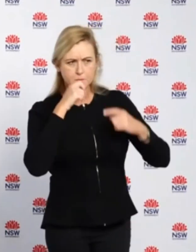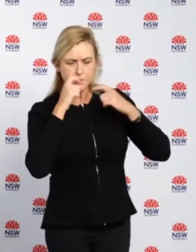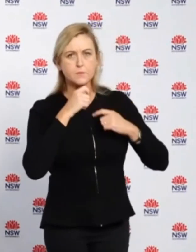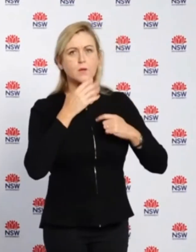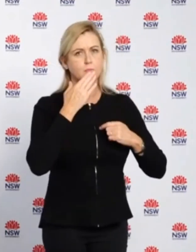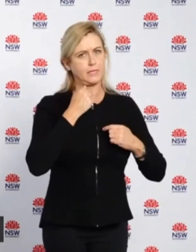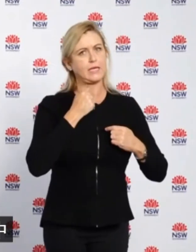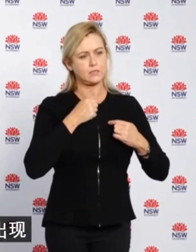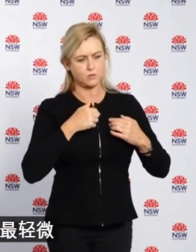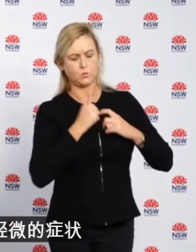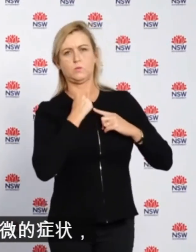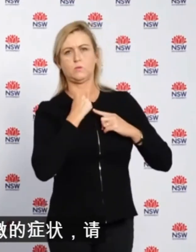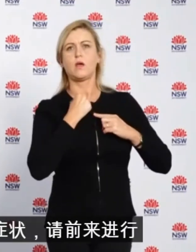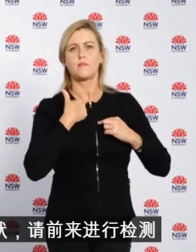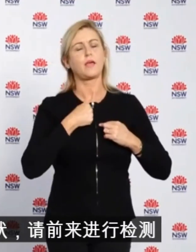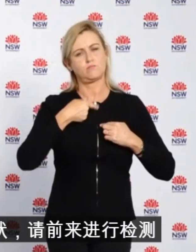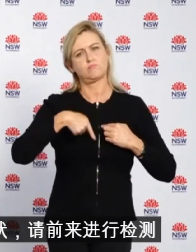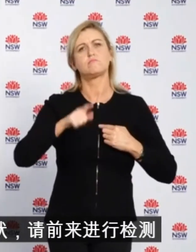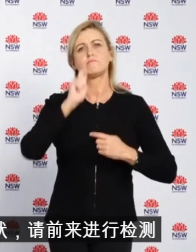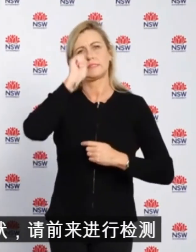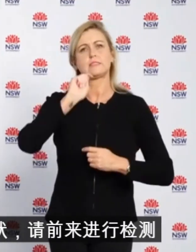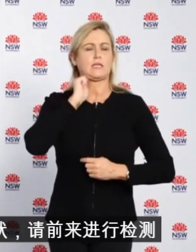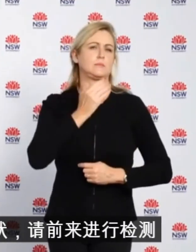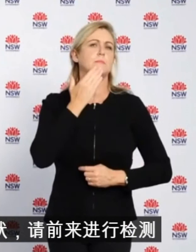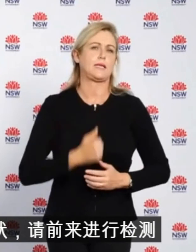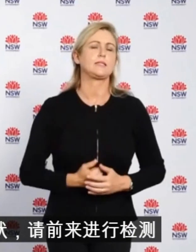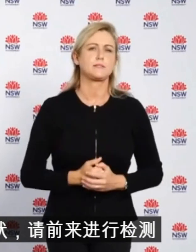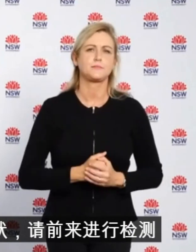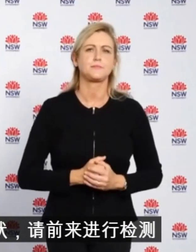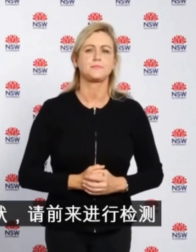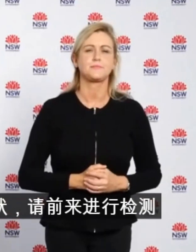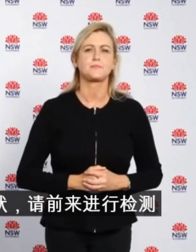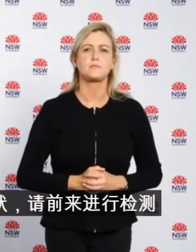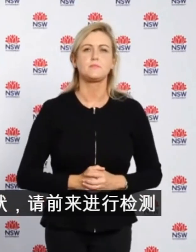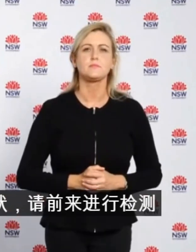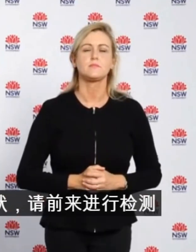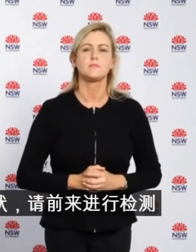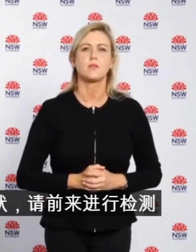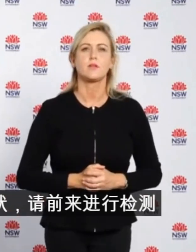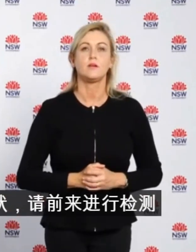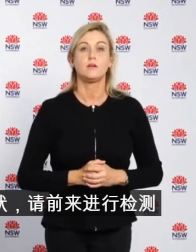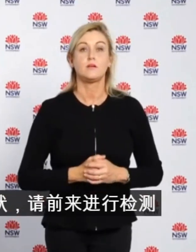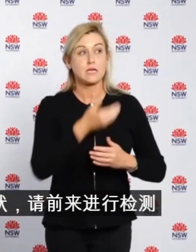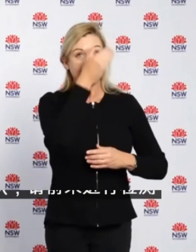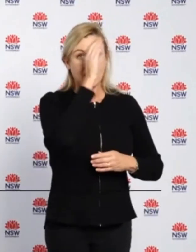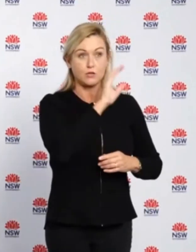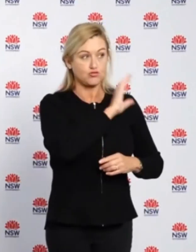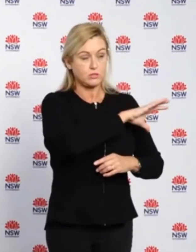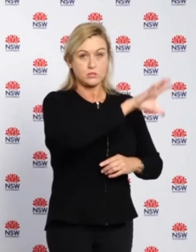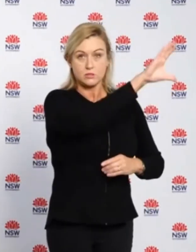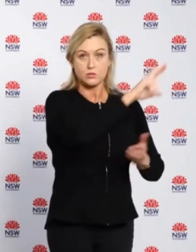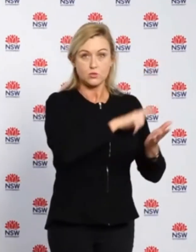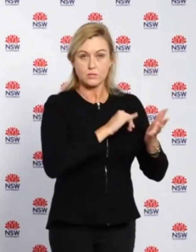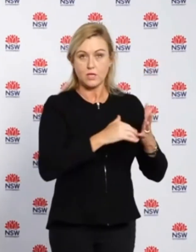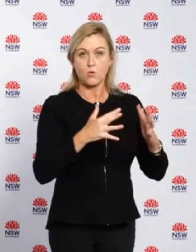if you have even the mildest of symptoms. In terms of our regional areas, we currently,